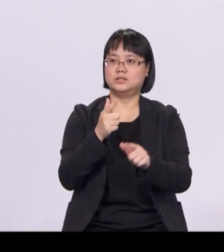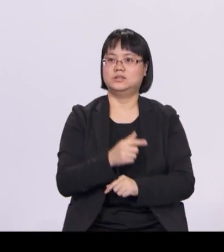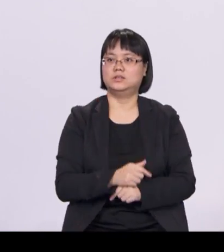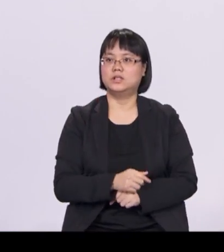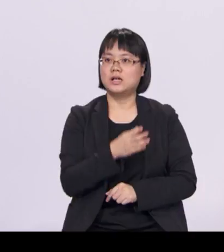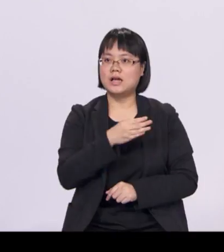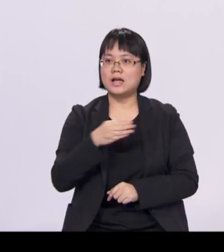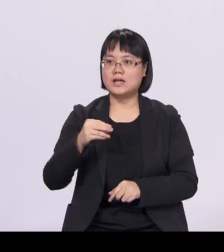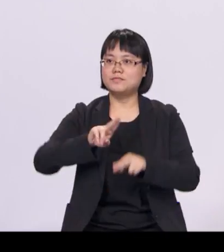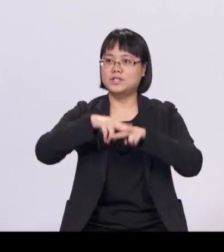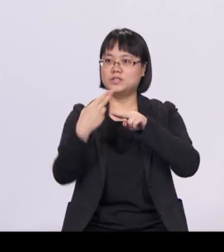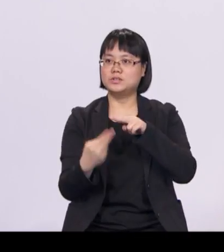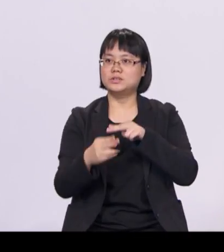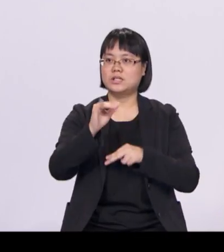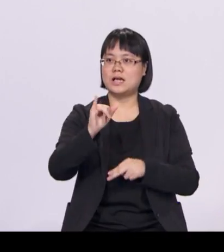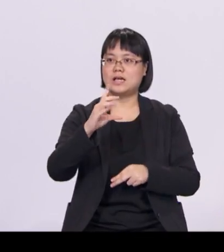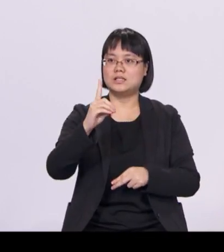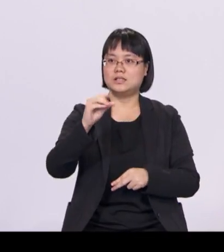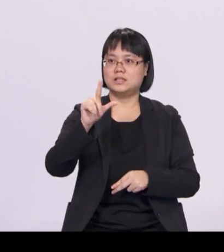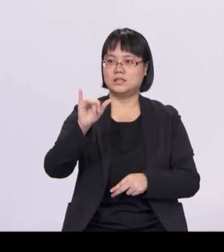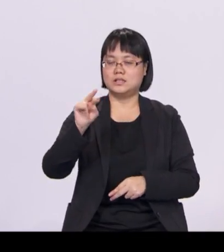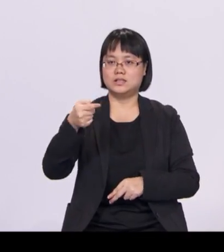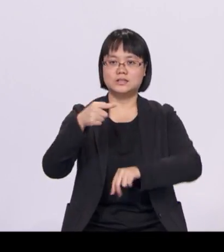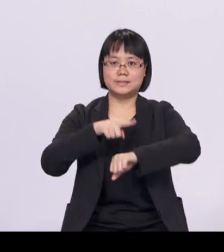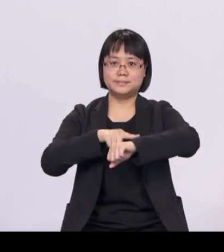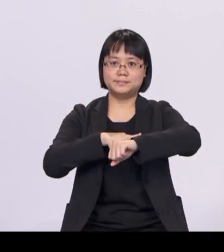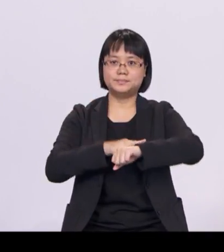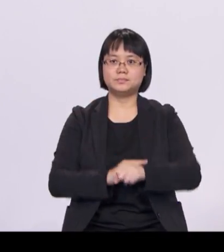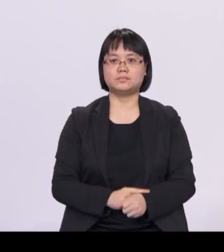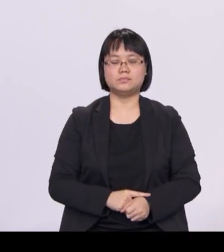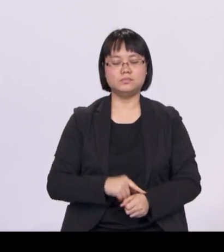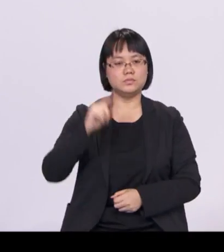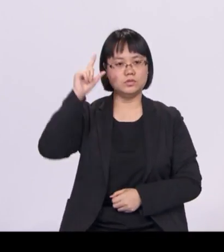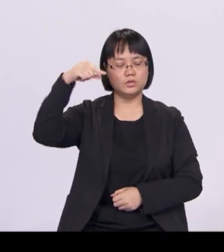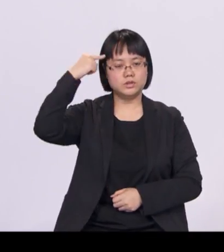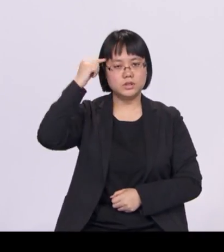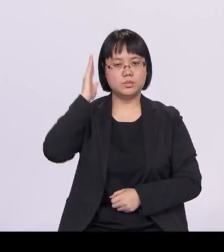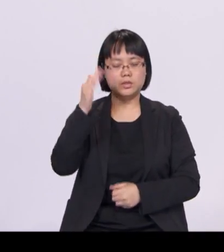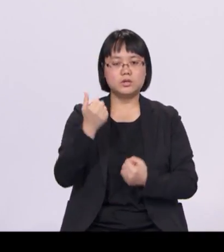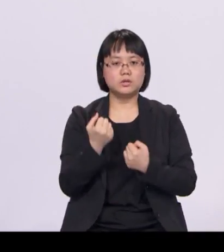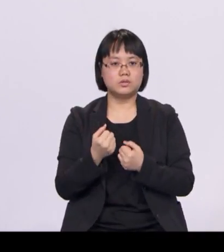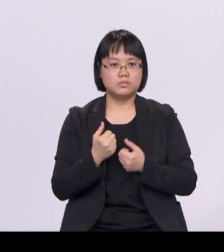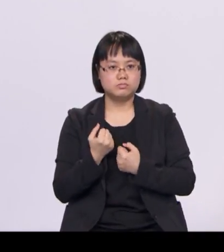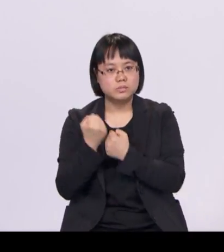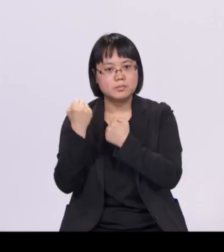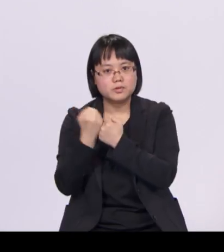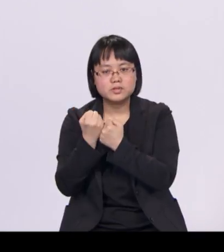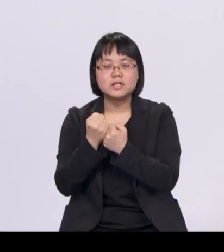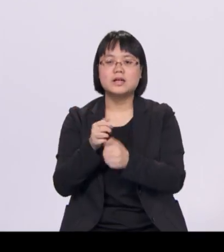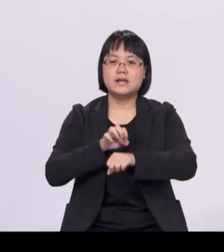The Government will continue to support such efforts through the Local Enterprise and Association Development, or LEED, program.